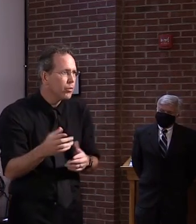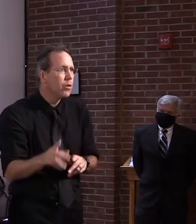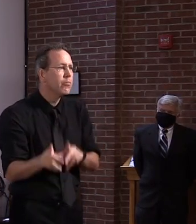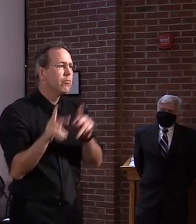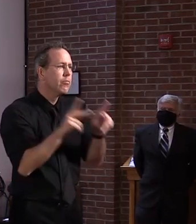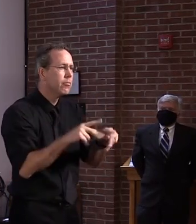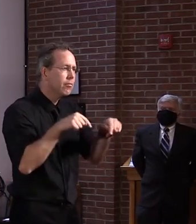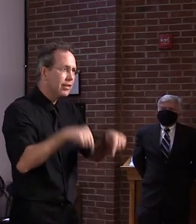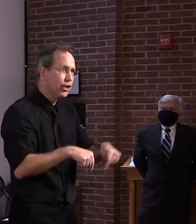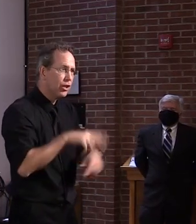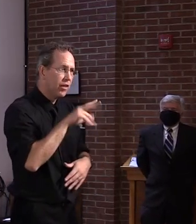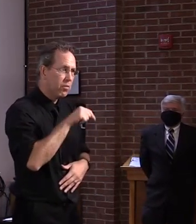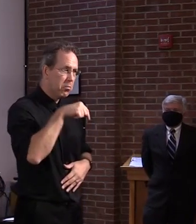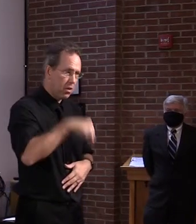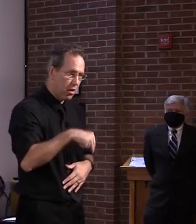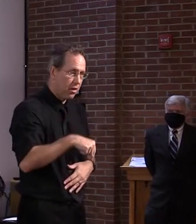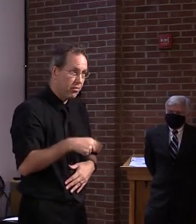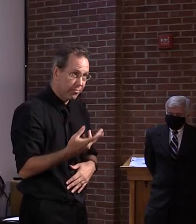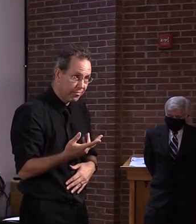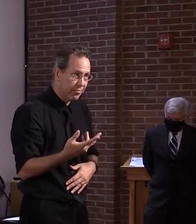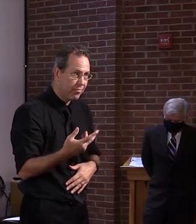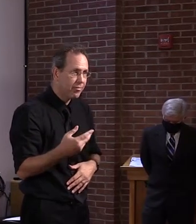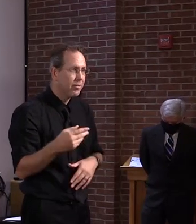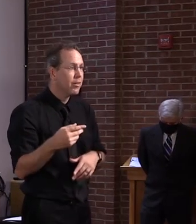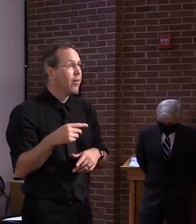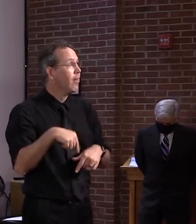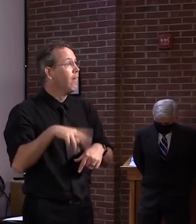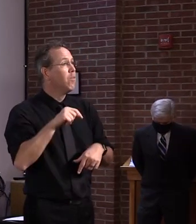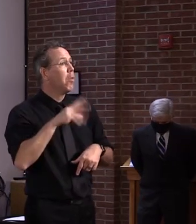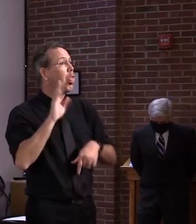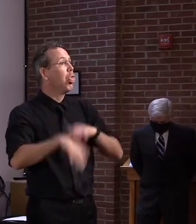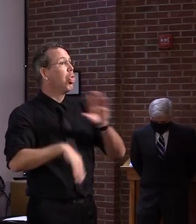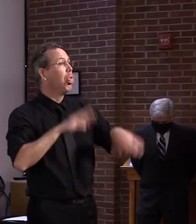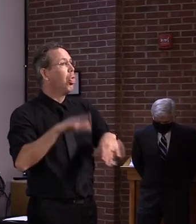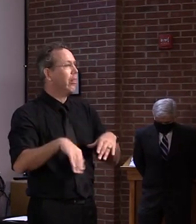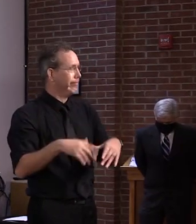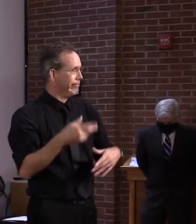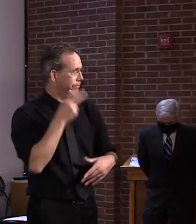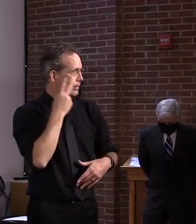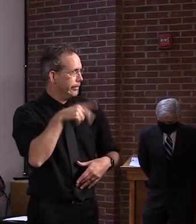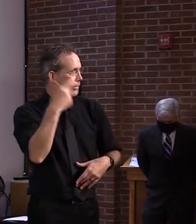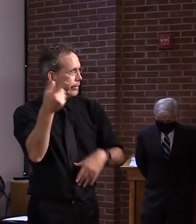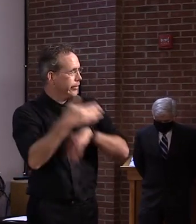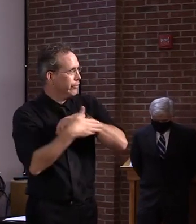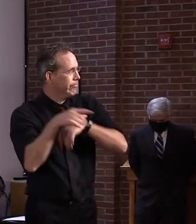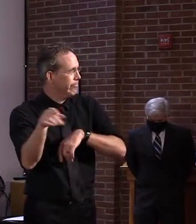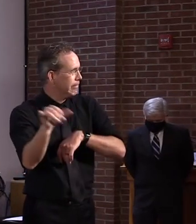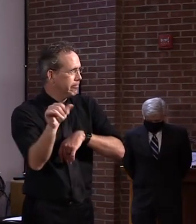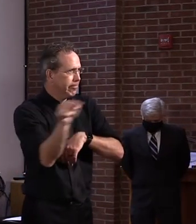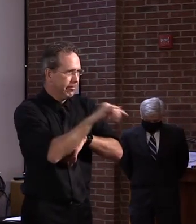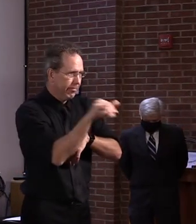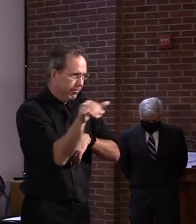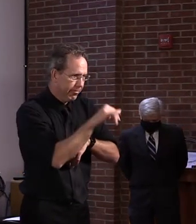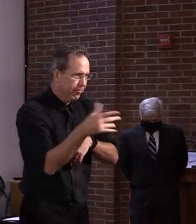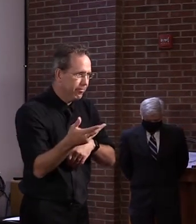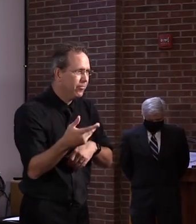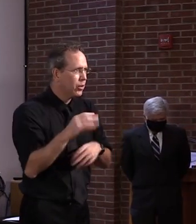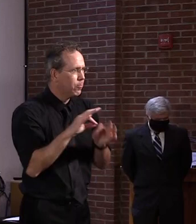down and we try to maintain all of the, uh, guidance that we provide every day, uh,